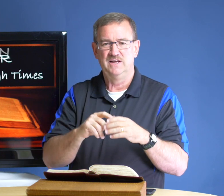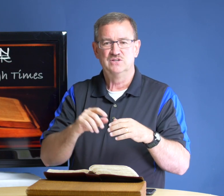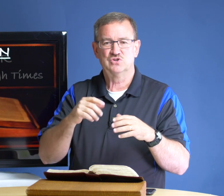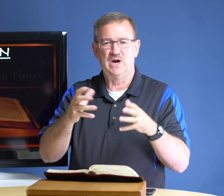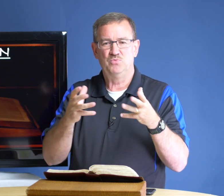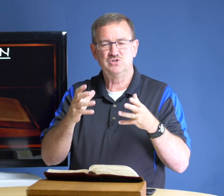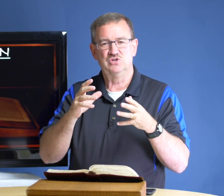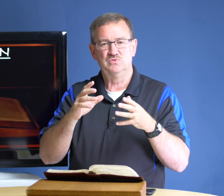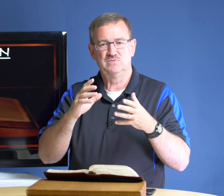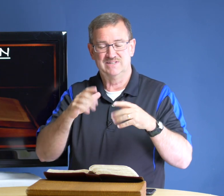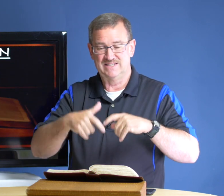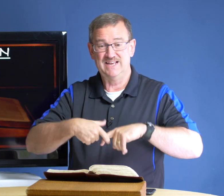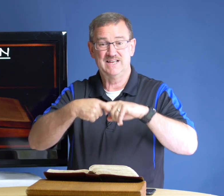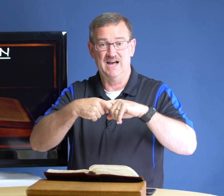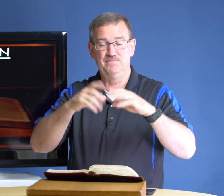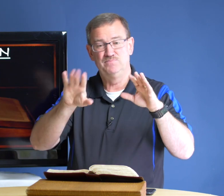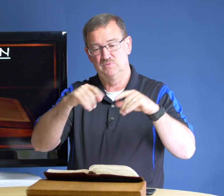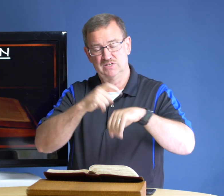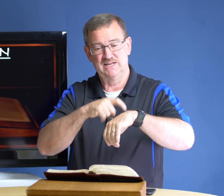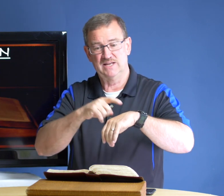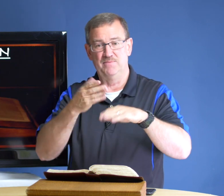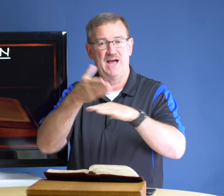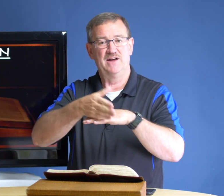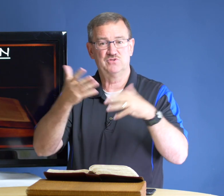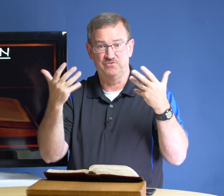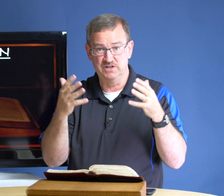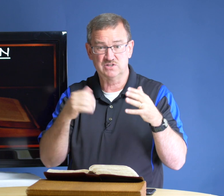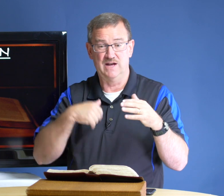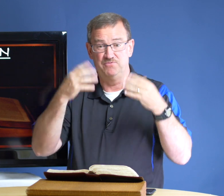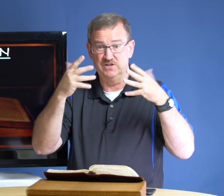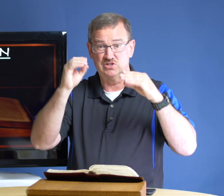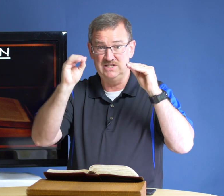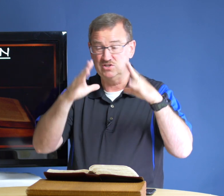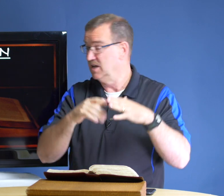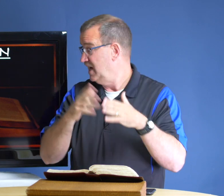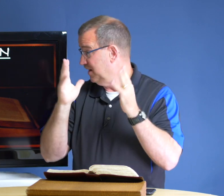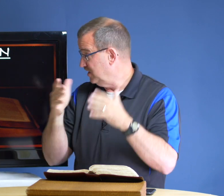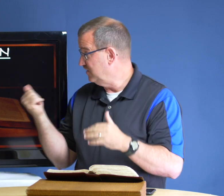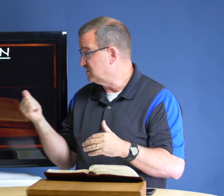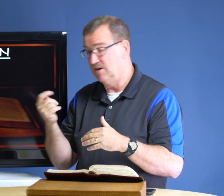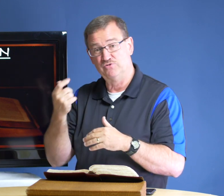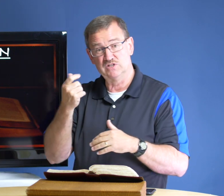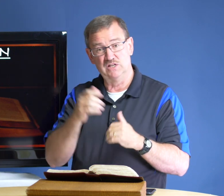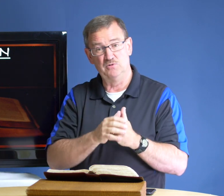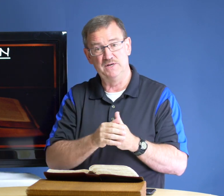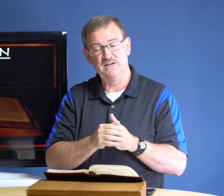so i want you to take time to take time after finished i'm finished teaching i'm going to leave this up for just a little bit